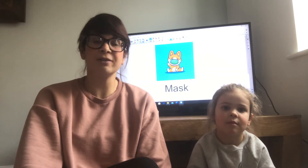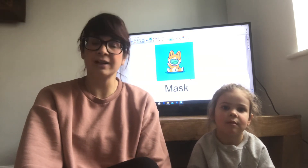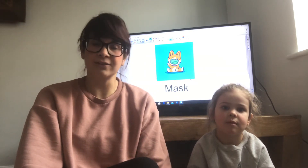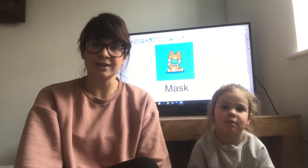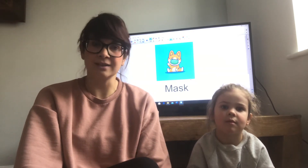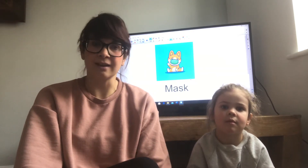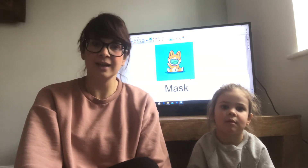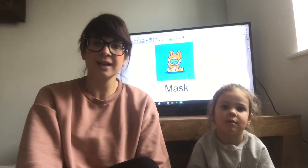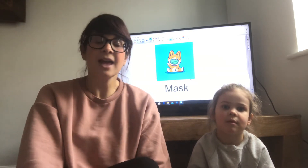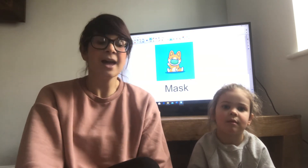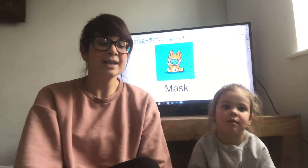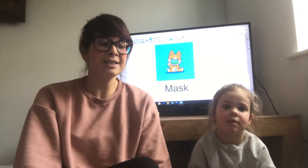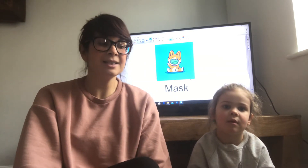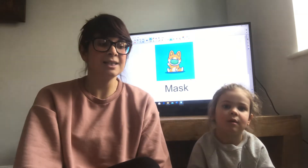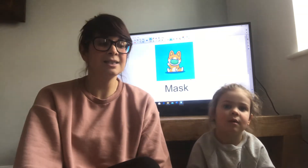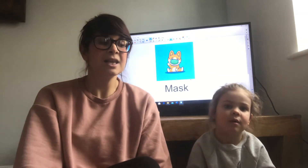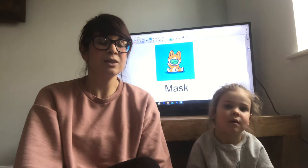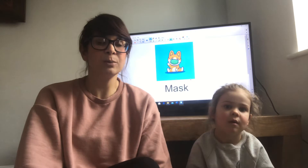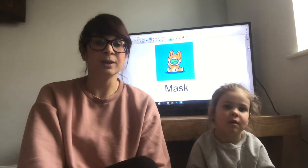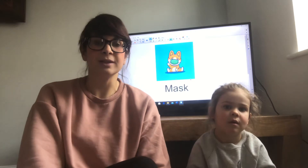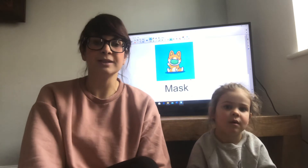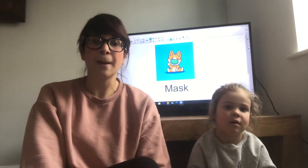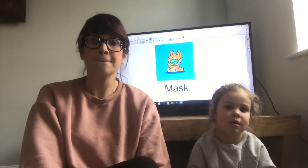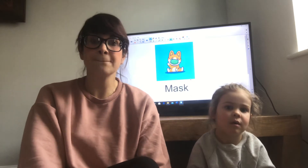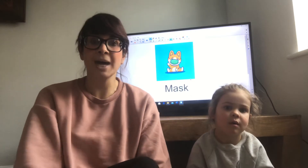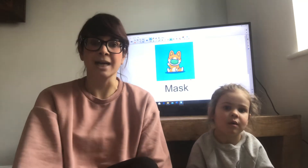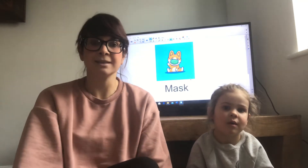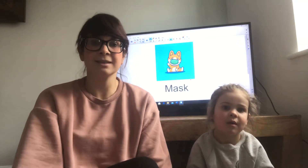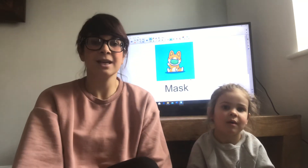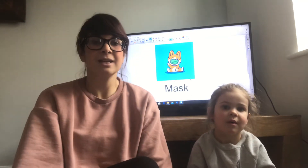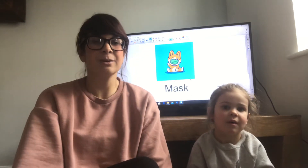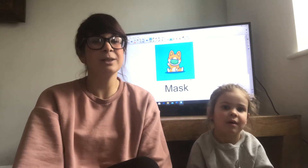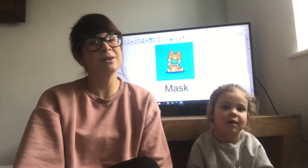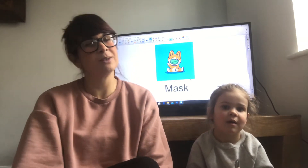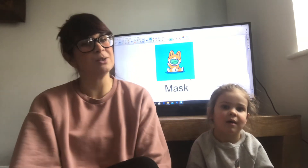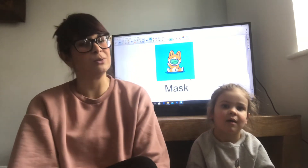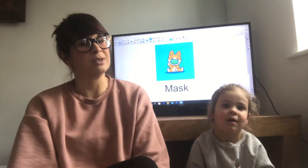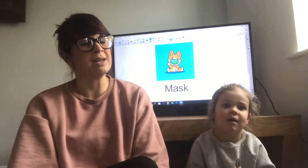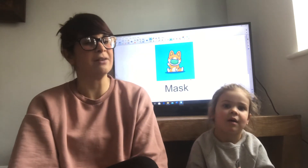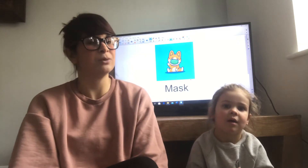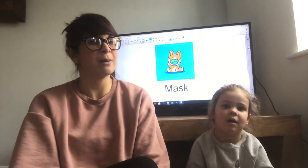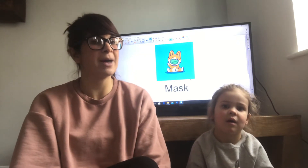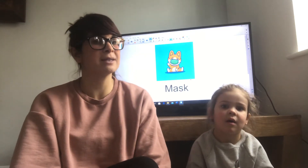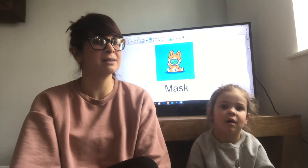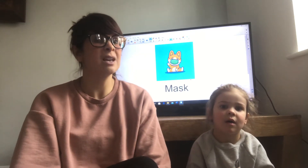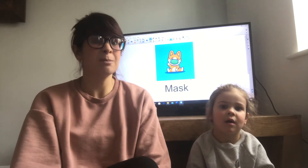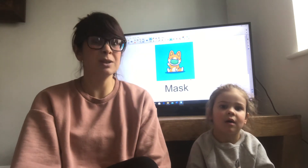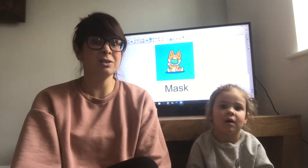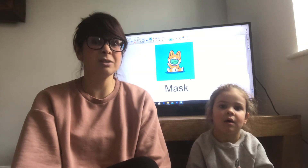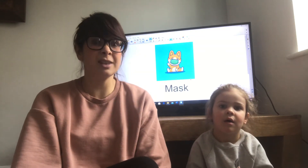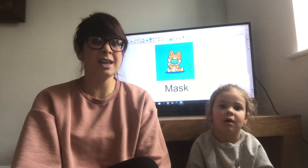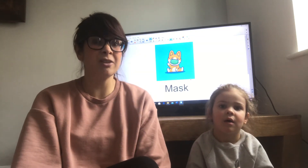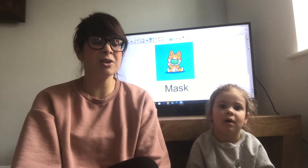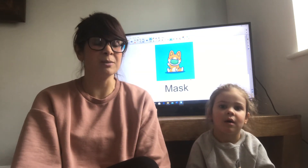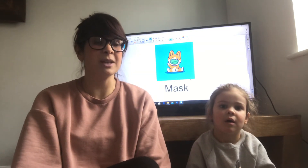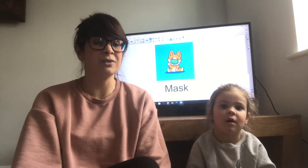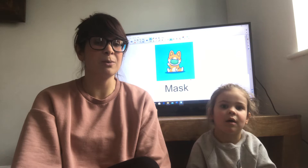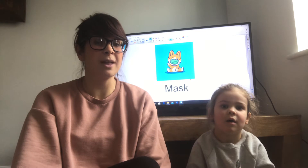relevant sign and it is the word mask. Now I know that children don't have to wear masks but the grown-ups have to wear them